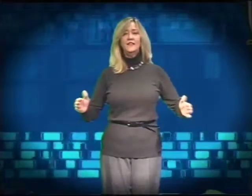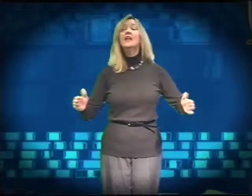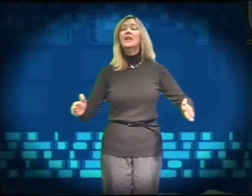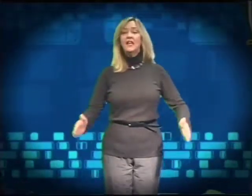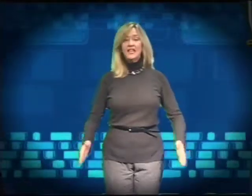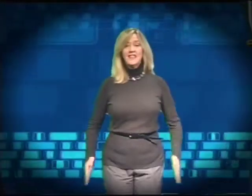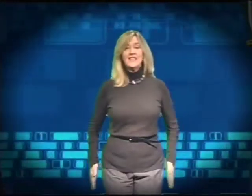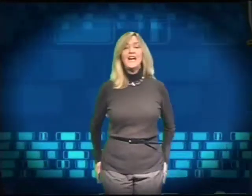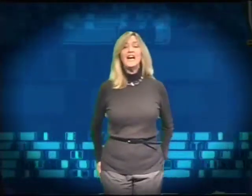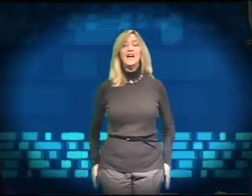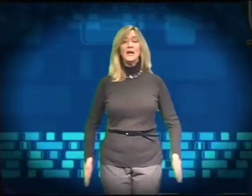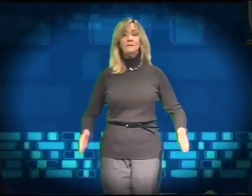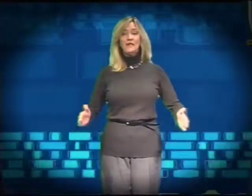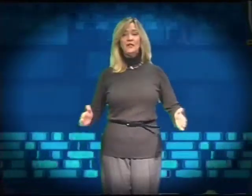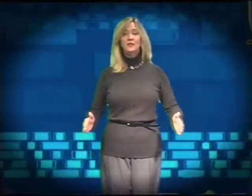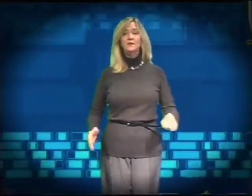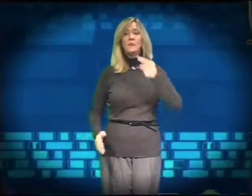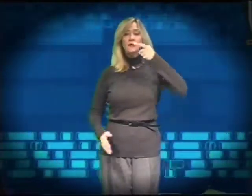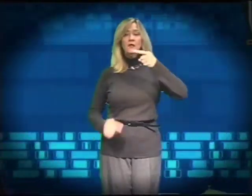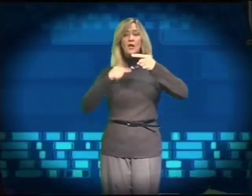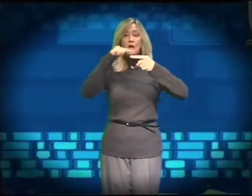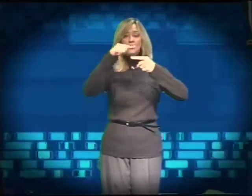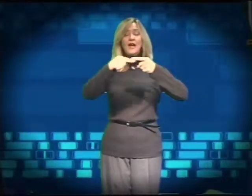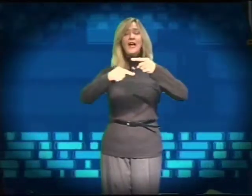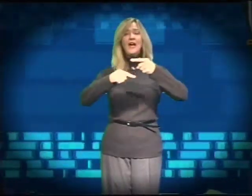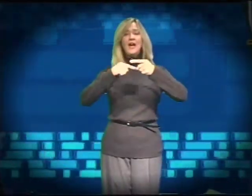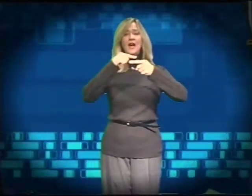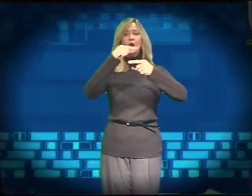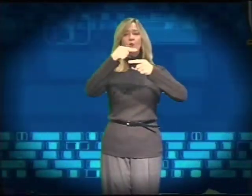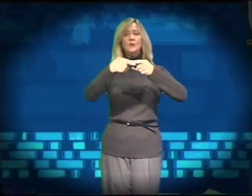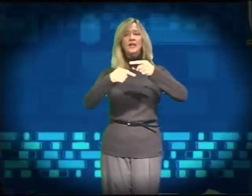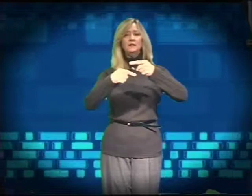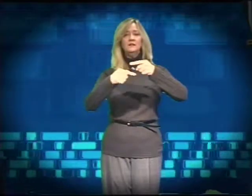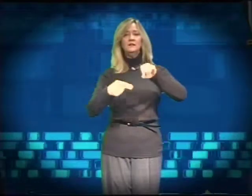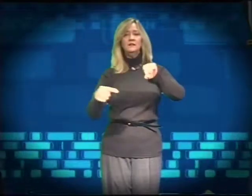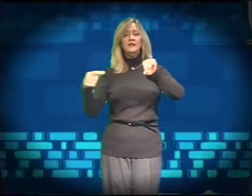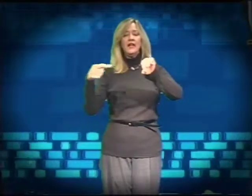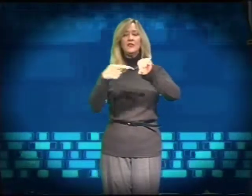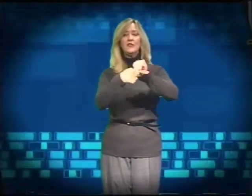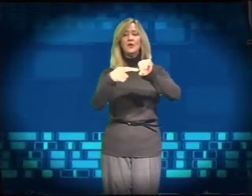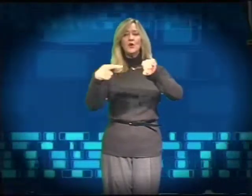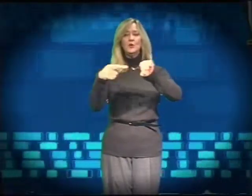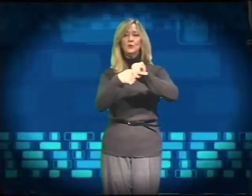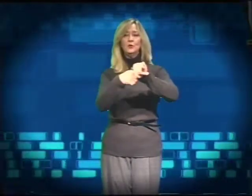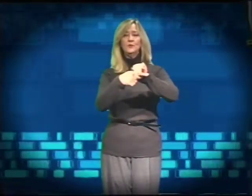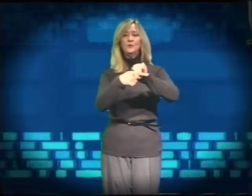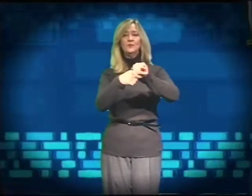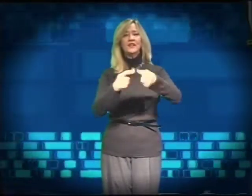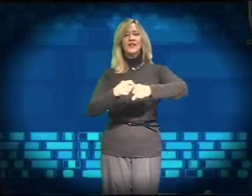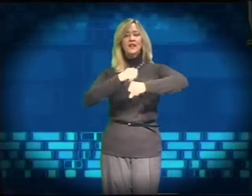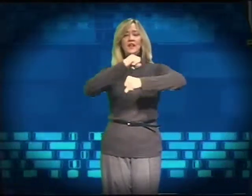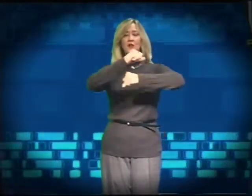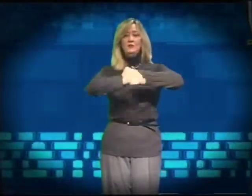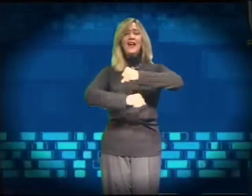In the middle. In Around and through. Around